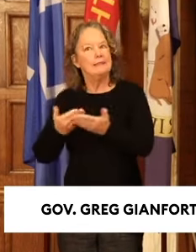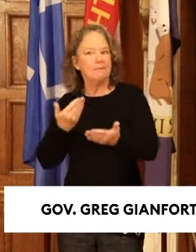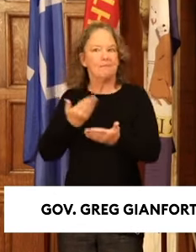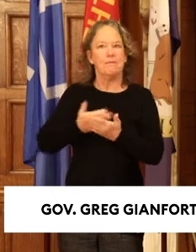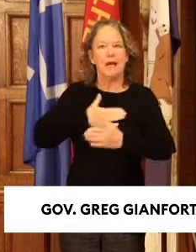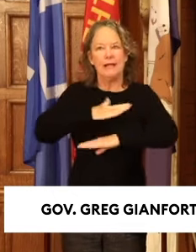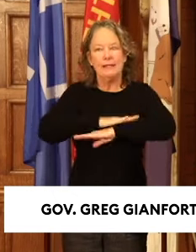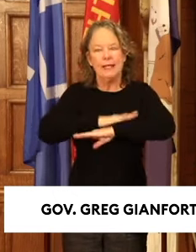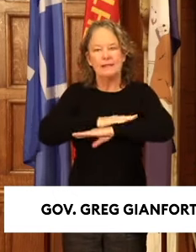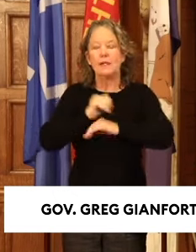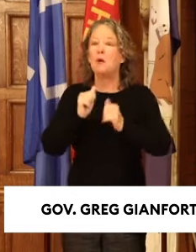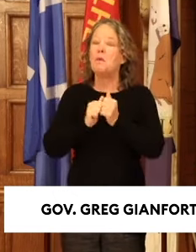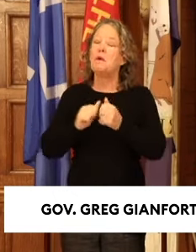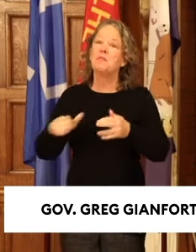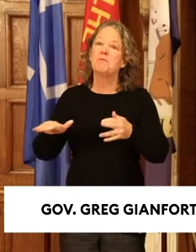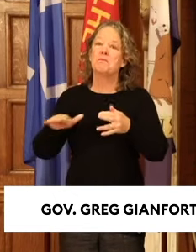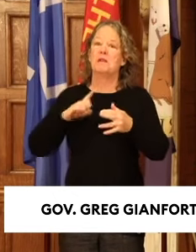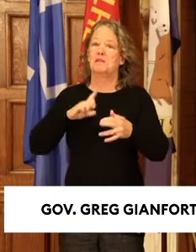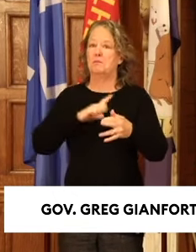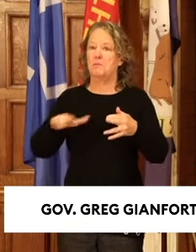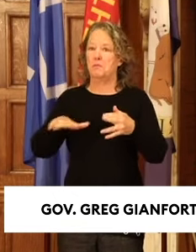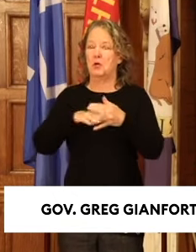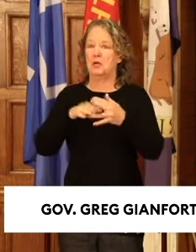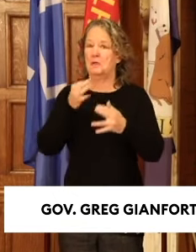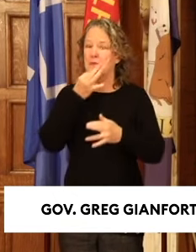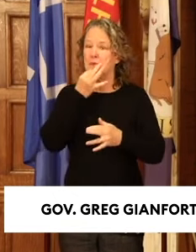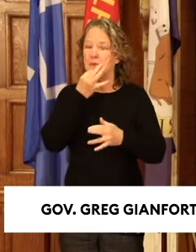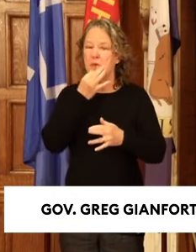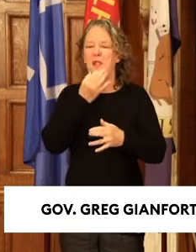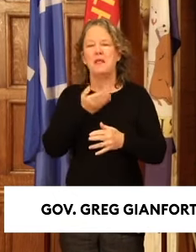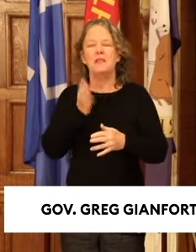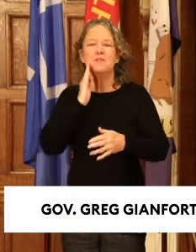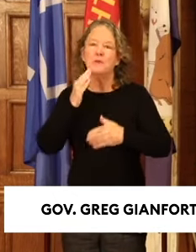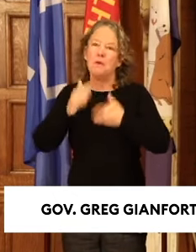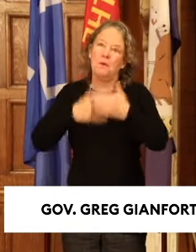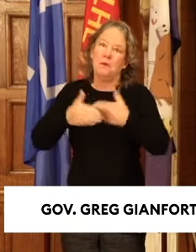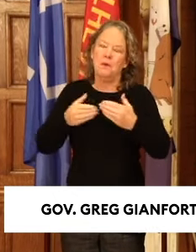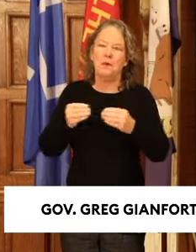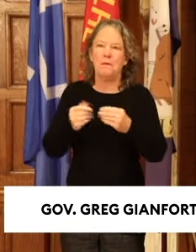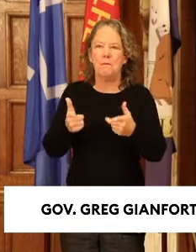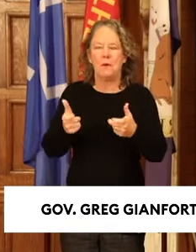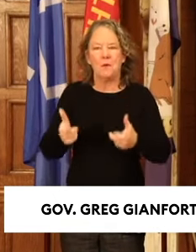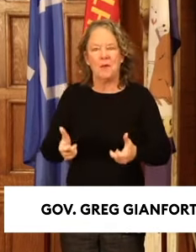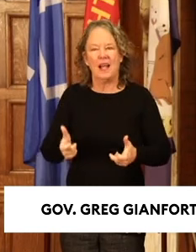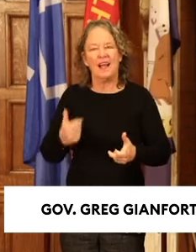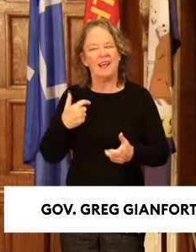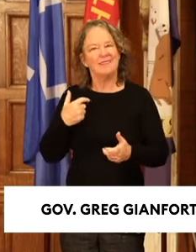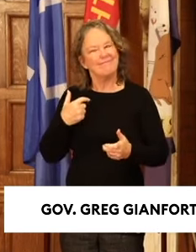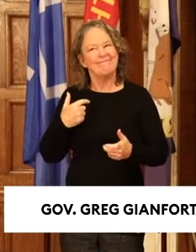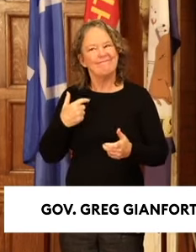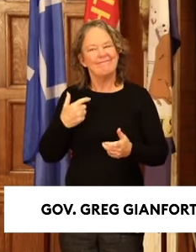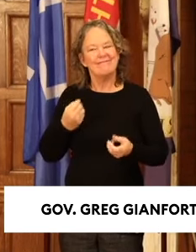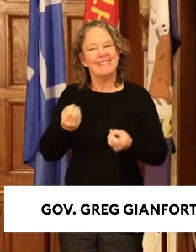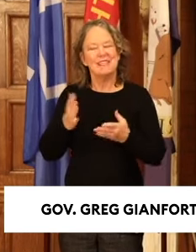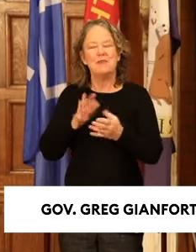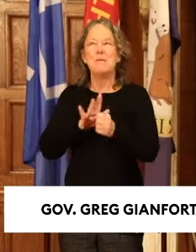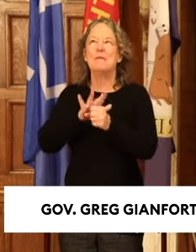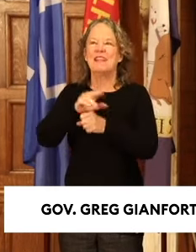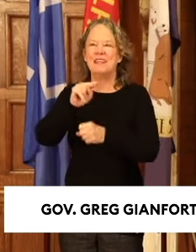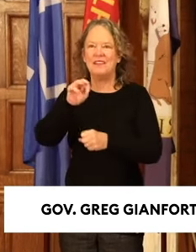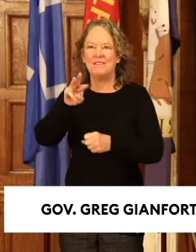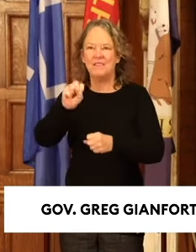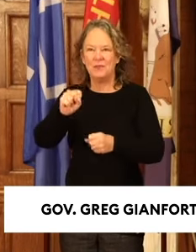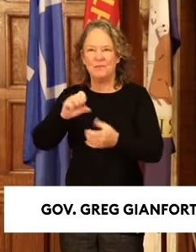With the transmittal break coming up, I'm sure things will get moving even more quickly and give you plenty of news to cover,